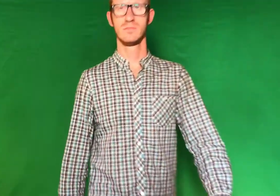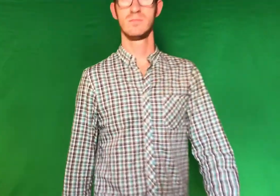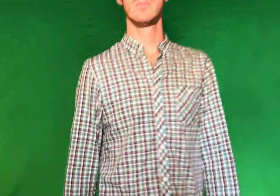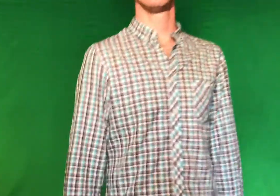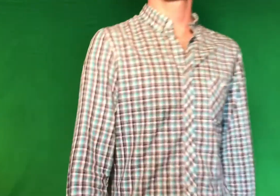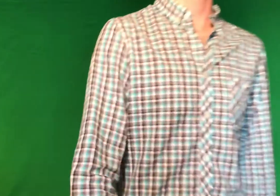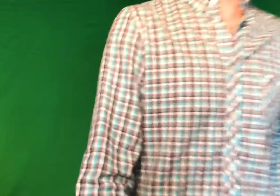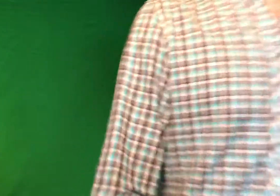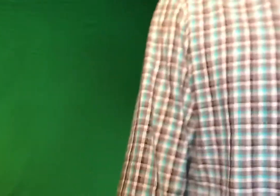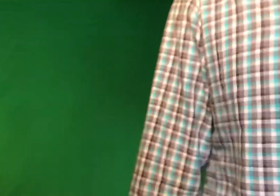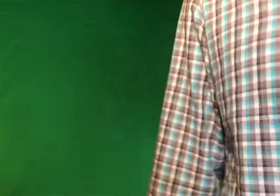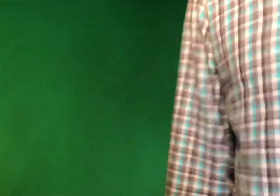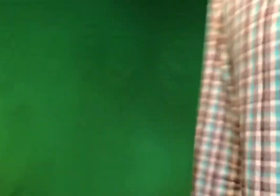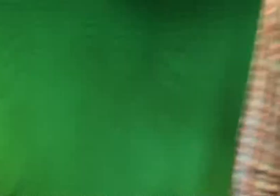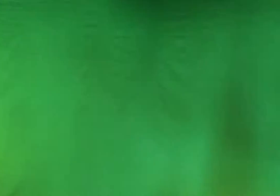We'll see I'm to what at. Here